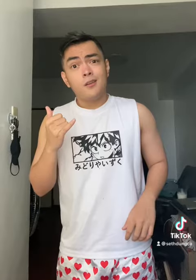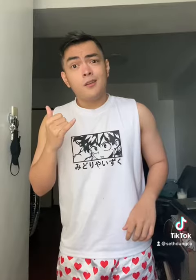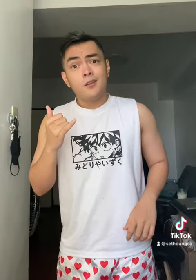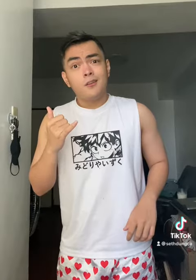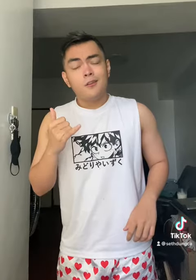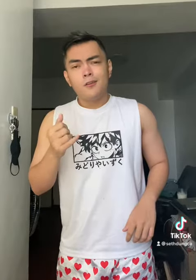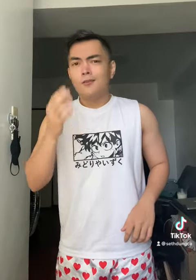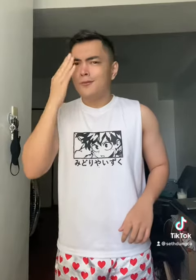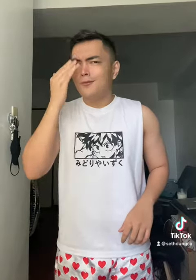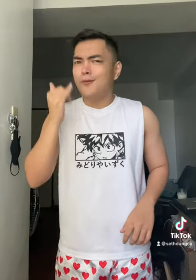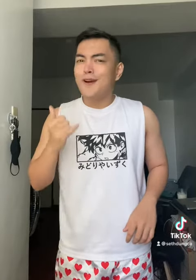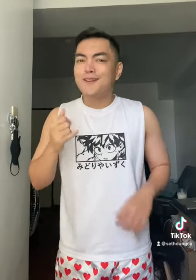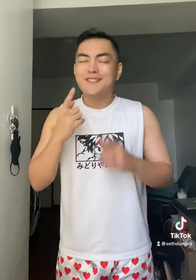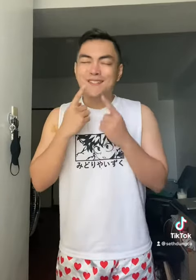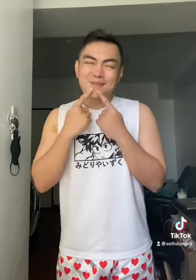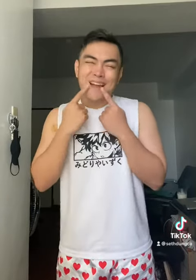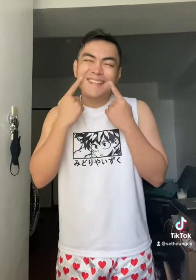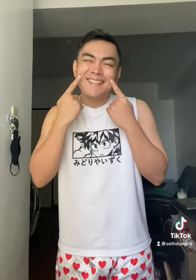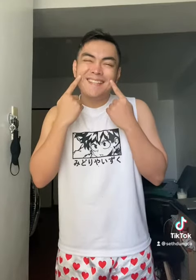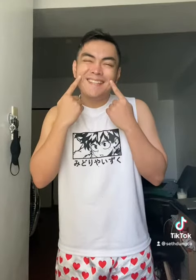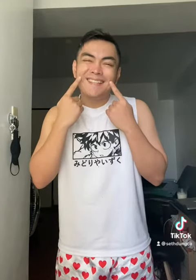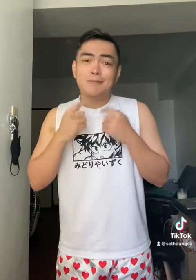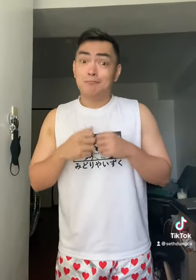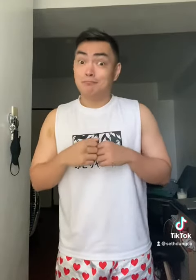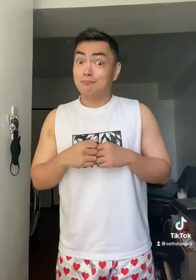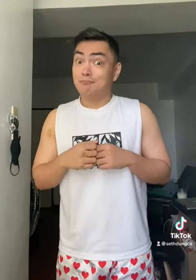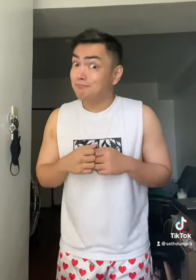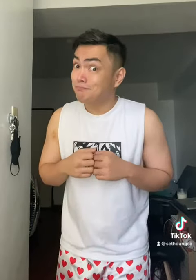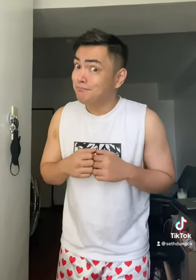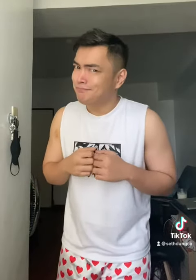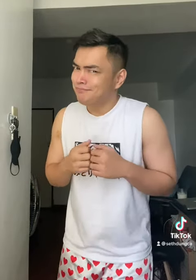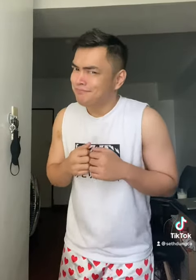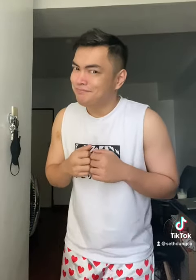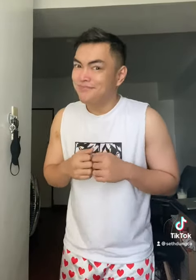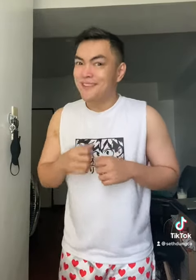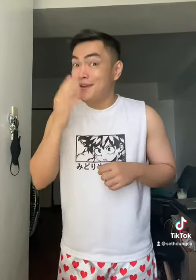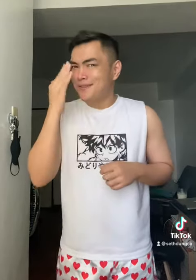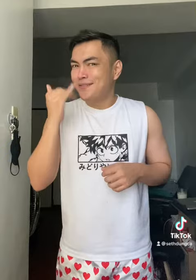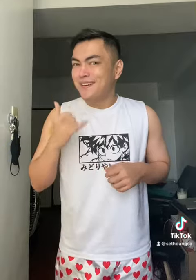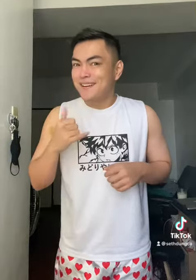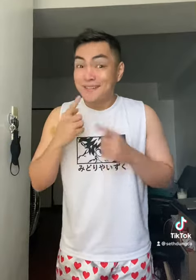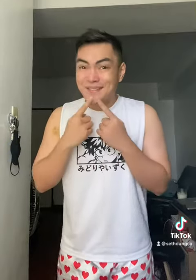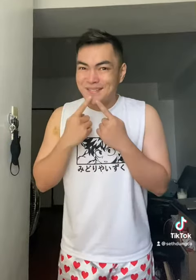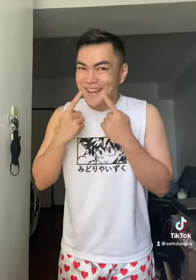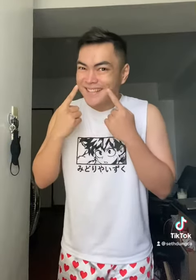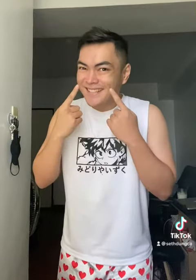Why are you smiling? Why are you smiling? Okay.